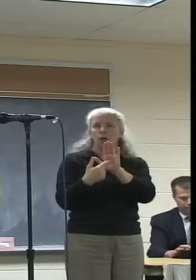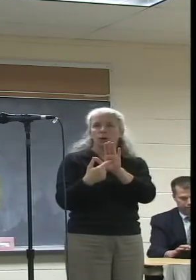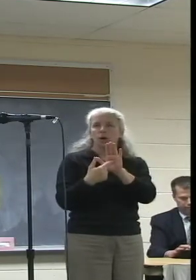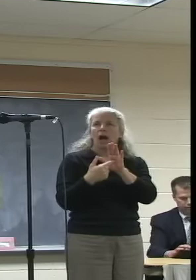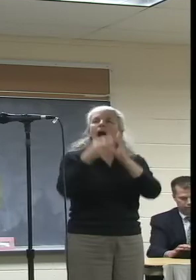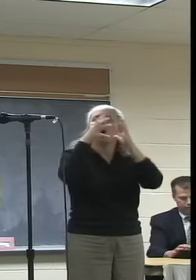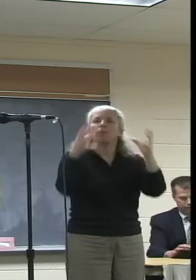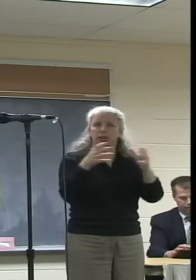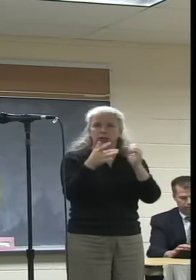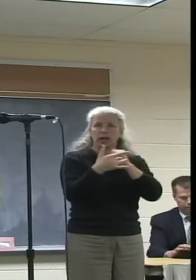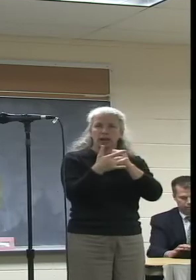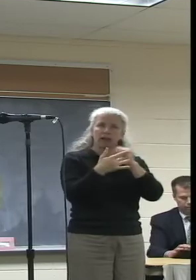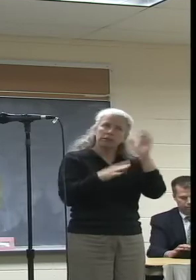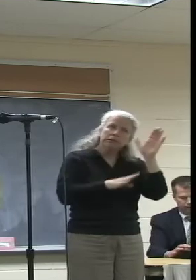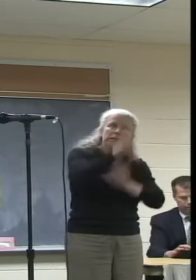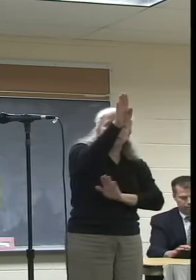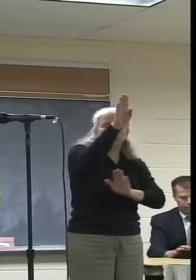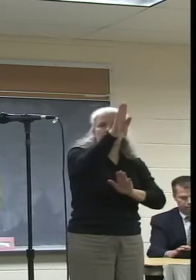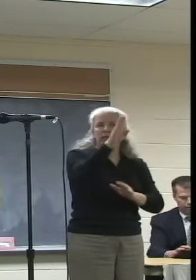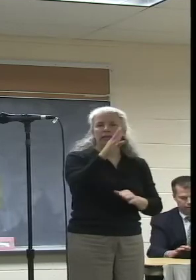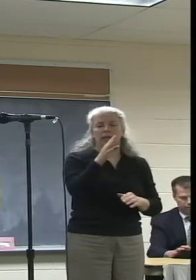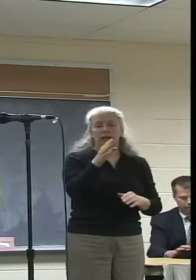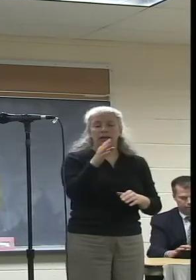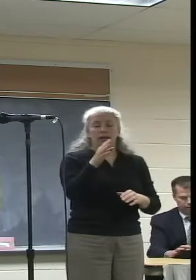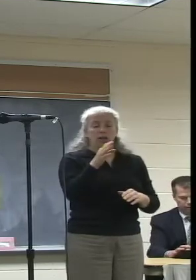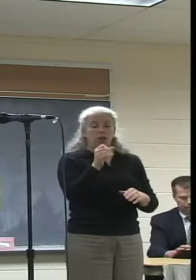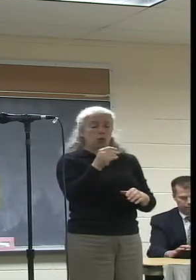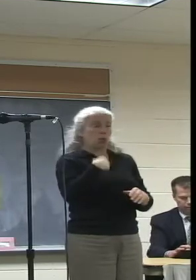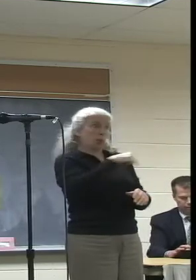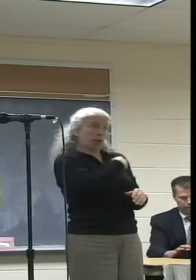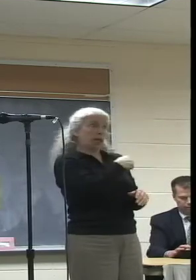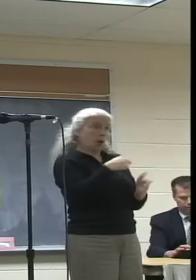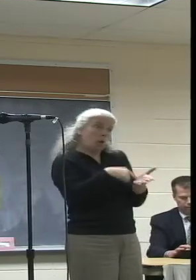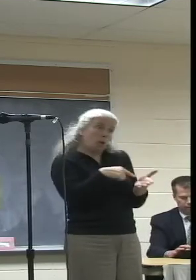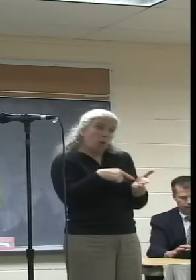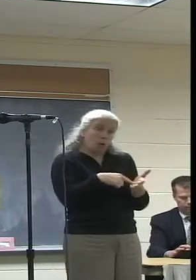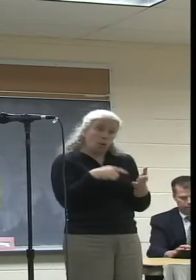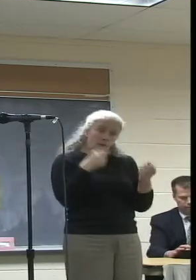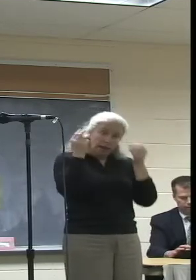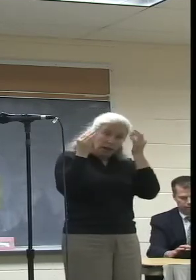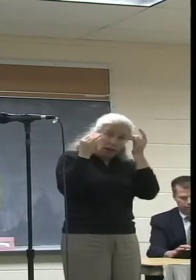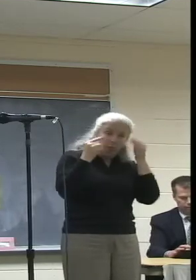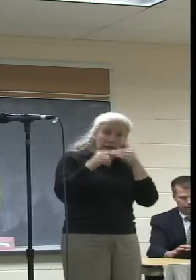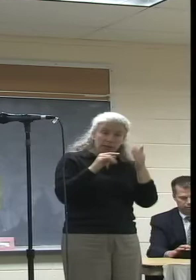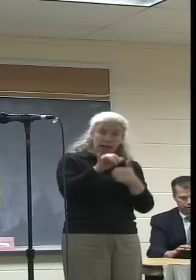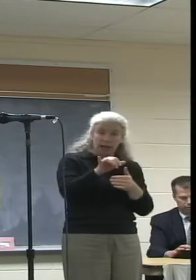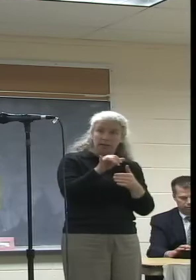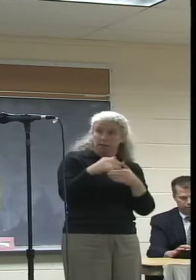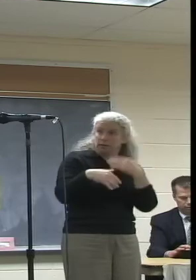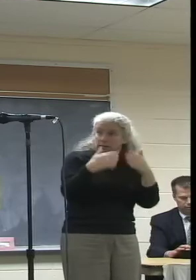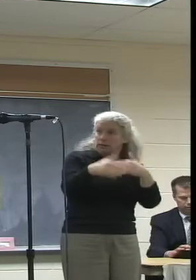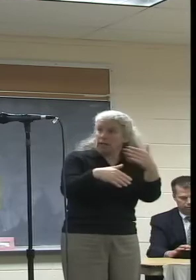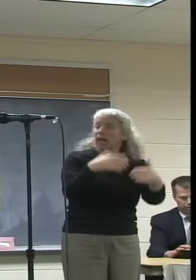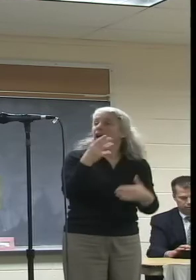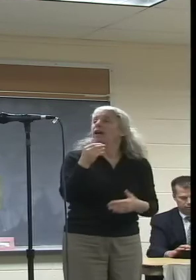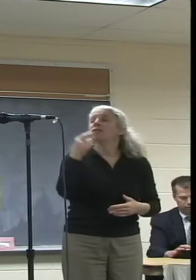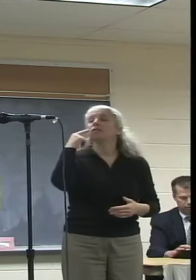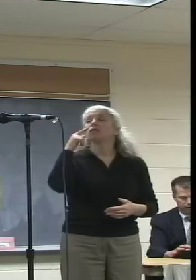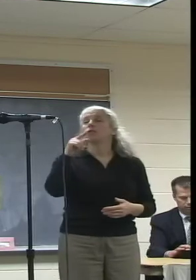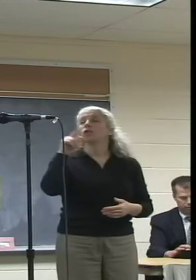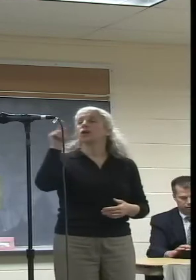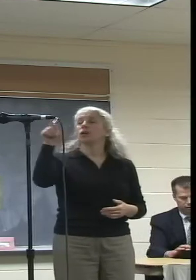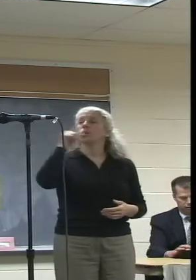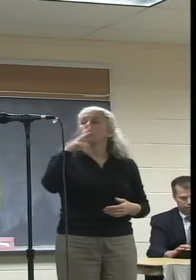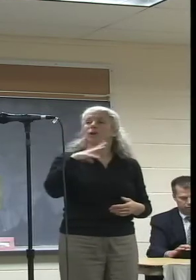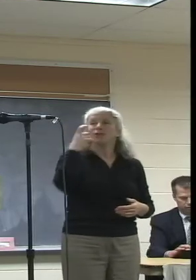improvements. The thing is, is that what's incumbent upon us is that we consider these things as we go forward. And I think, to Ms. Timberlake's point,